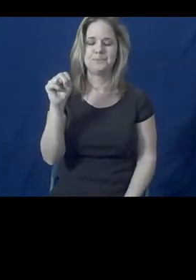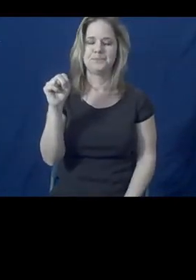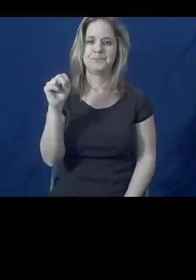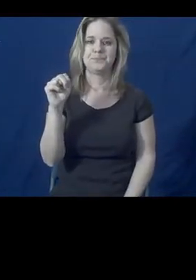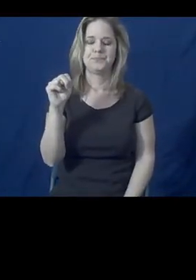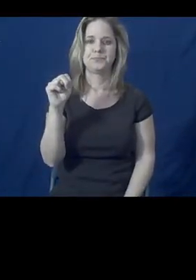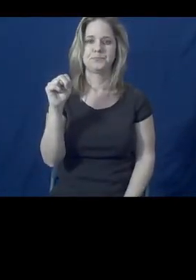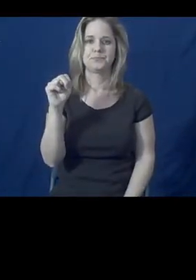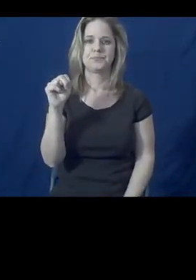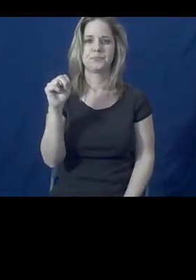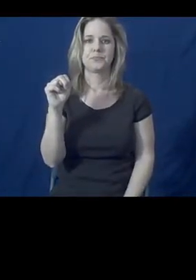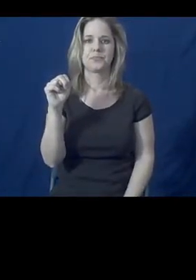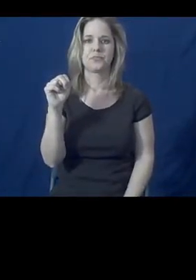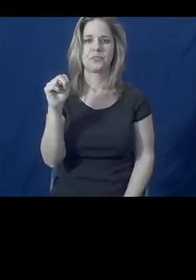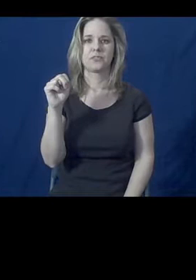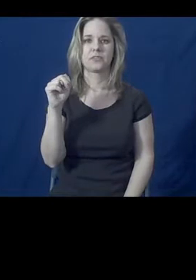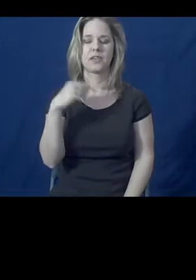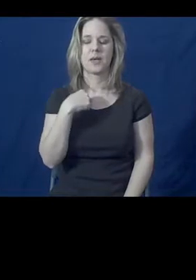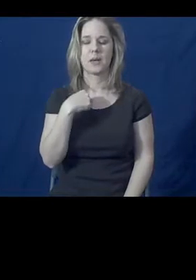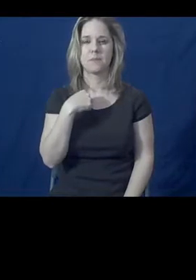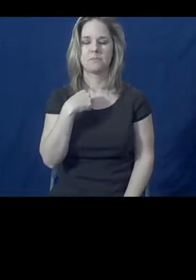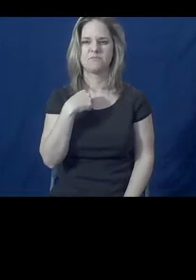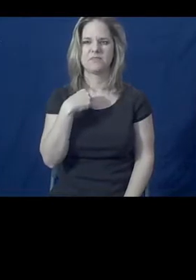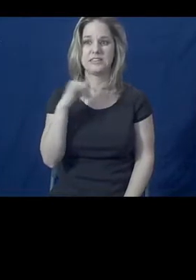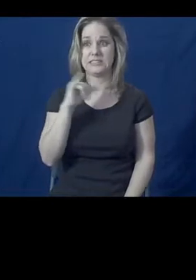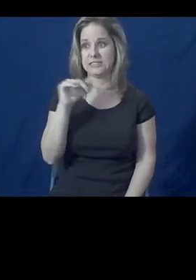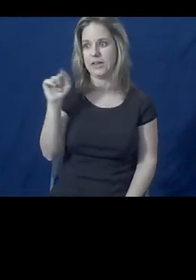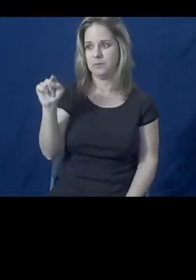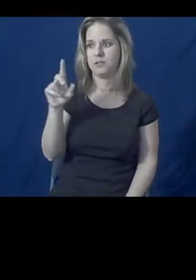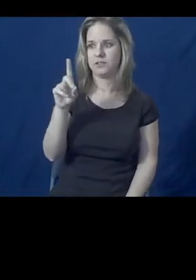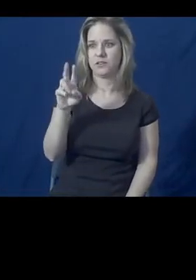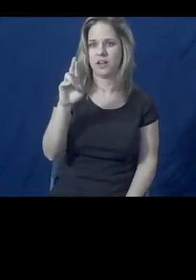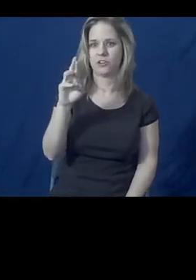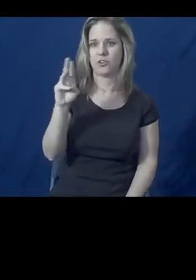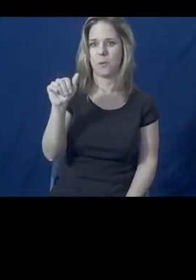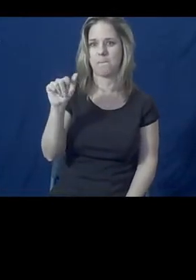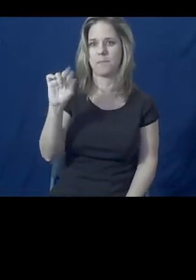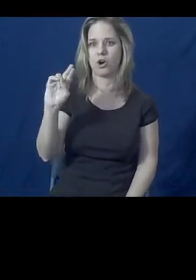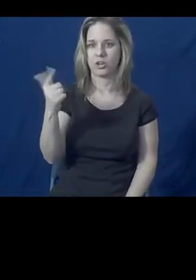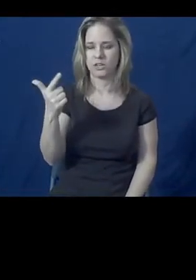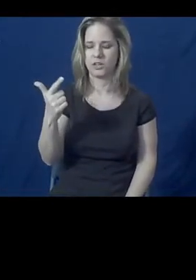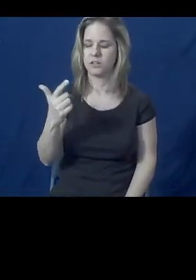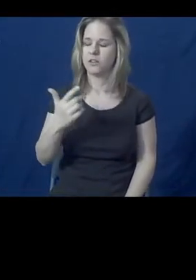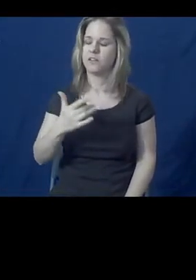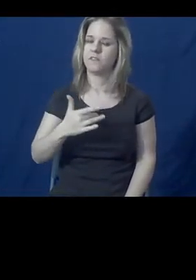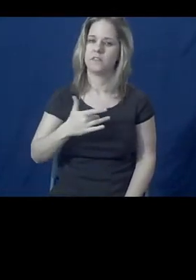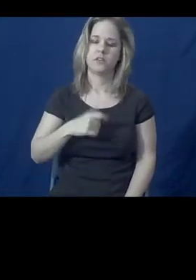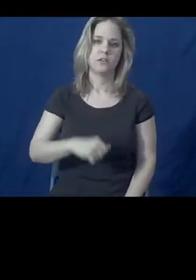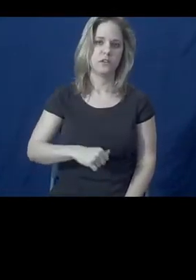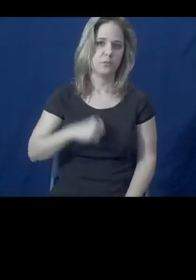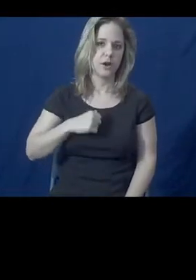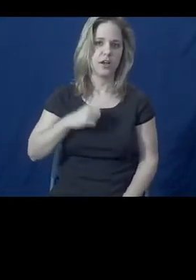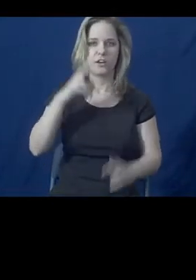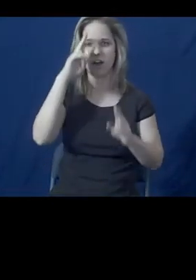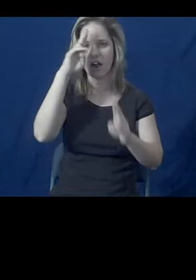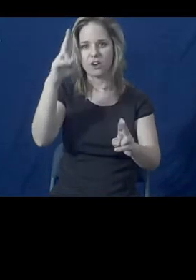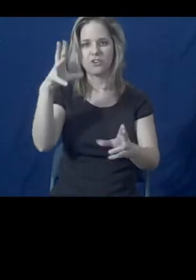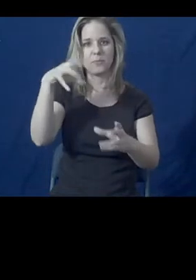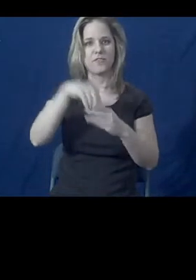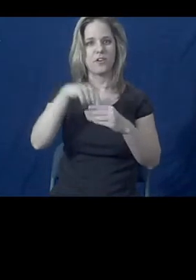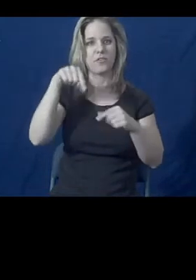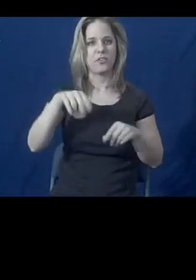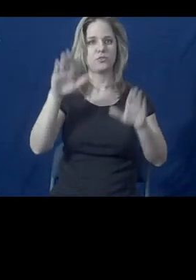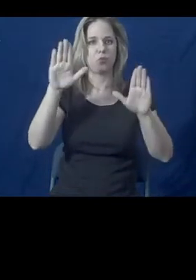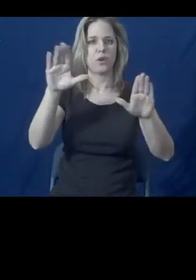I am, like Dr. Marling, very much honored to be a part of this great online